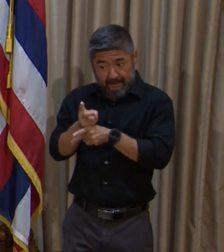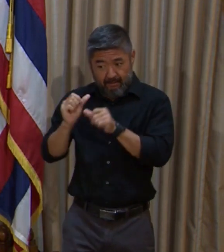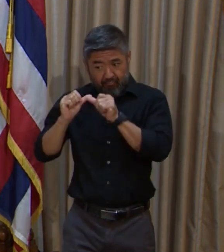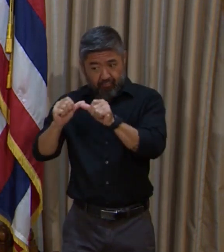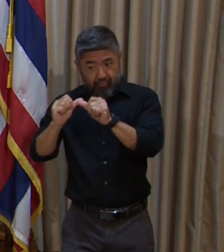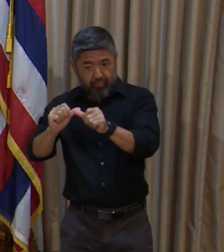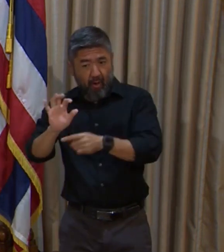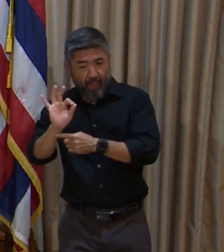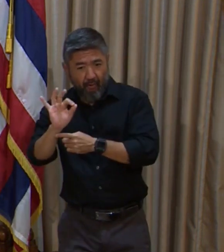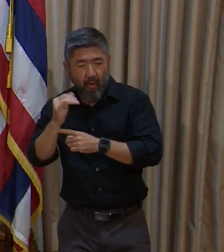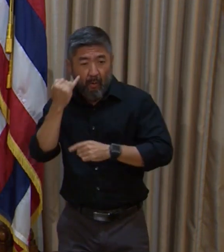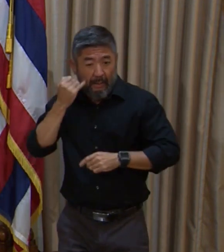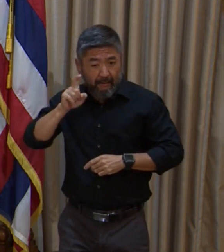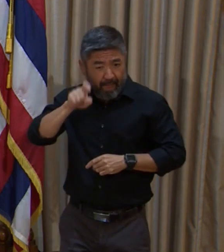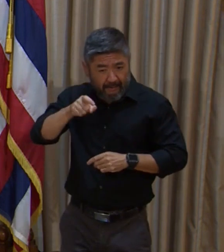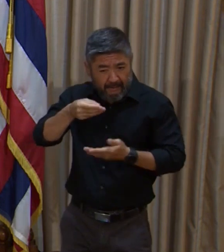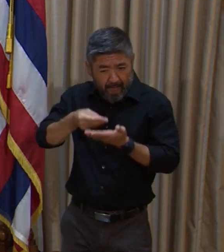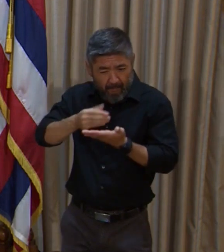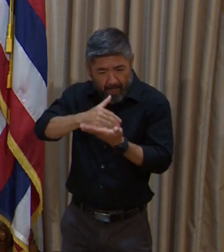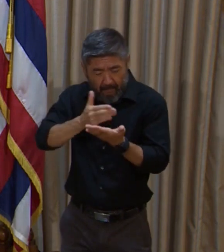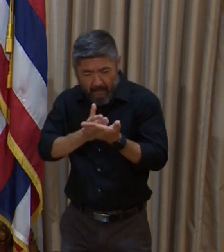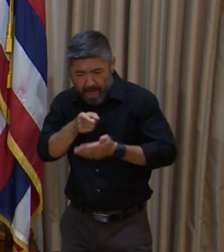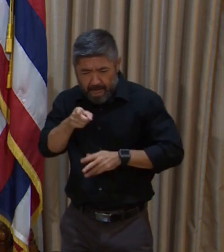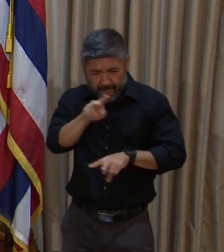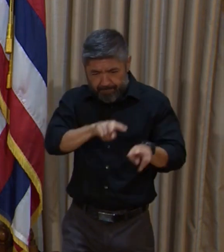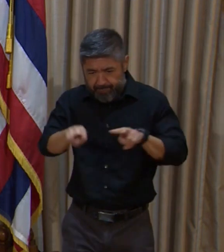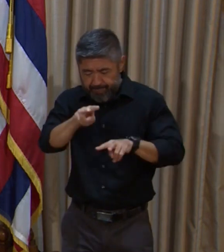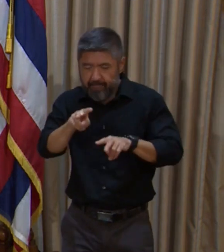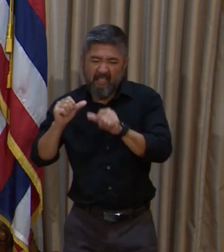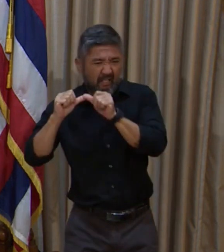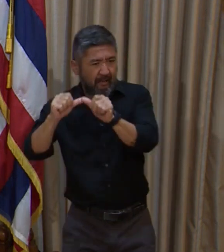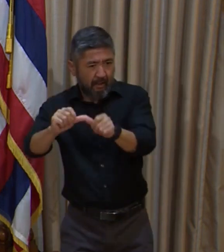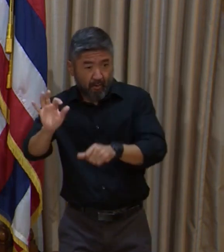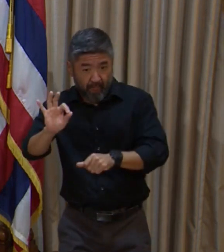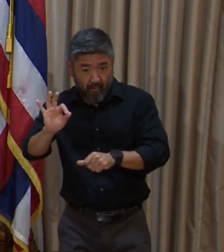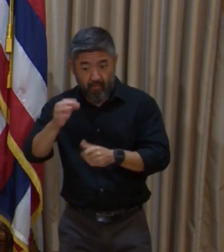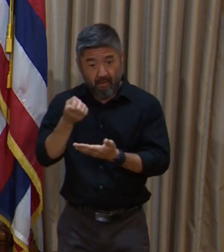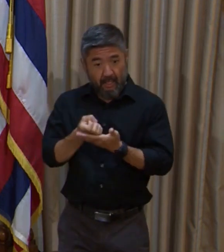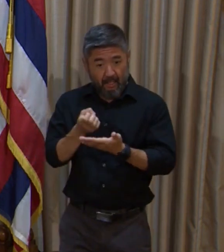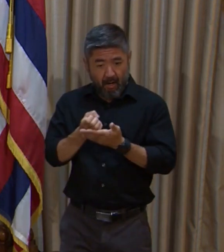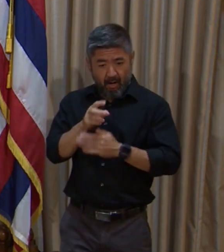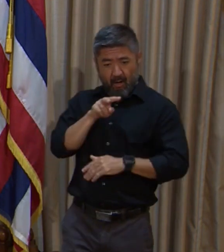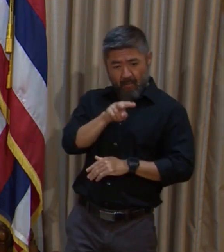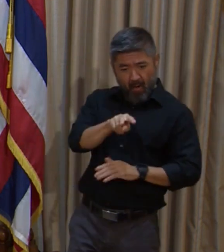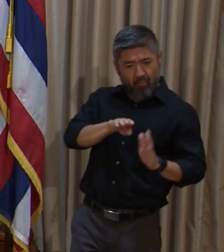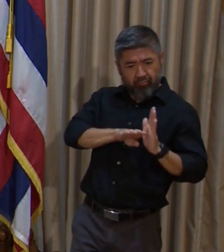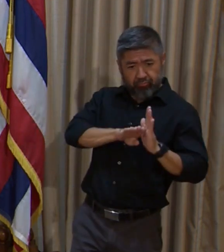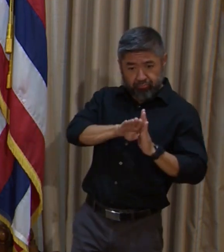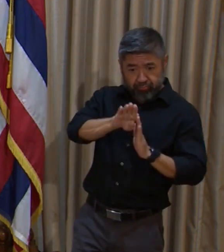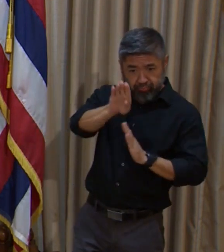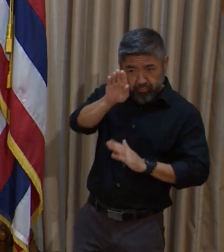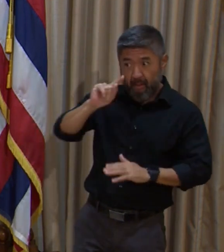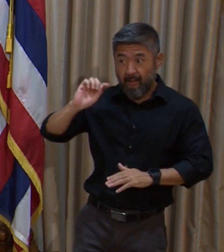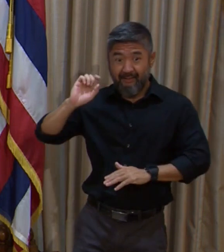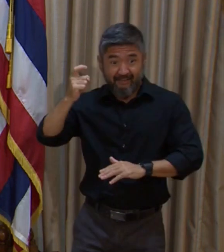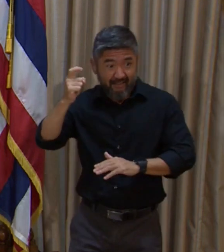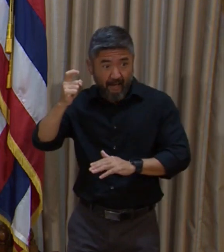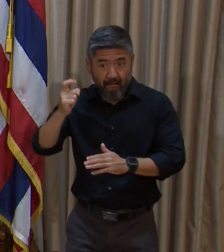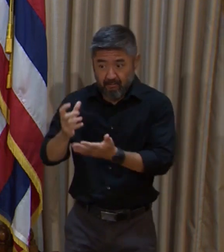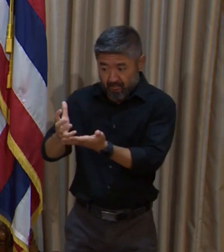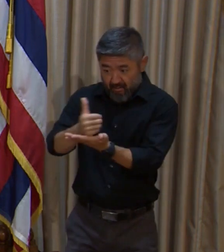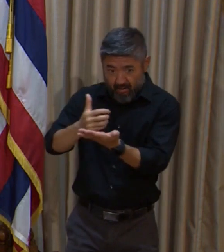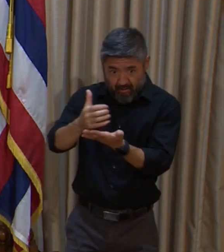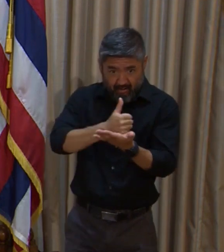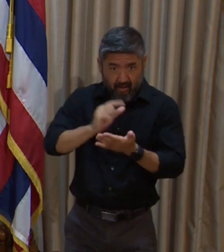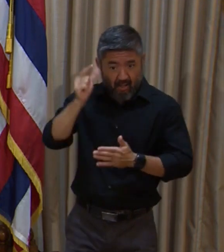to meet the budget crisis. As soon as the economy recovers and tax revenues increase to what